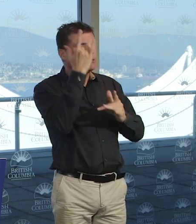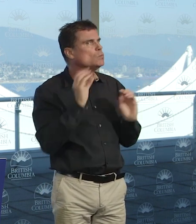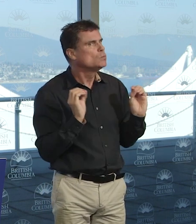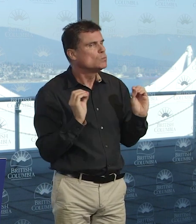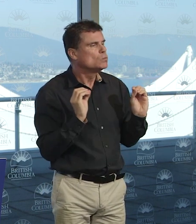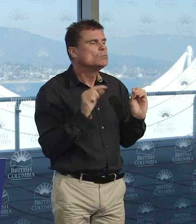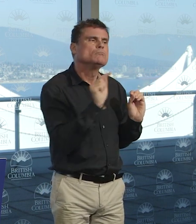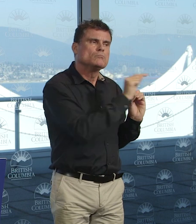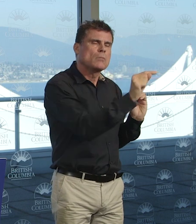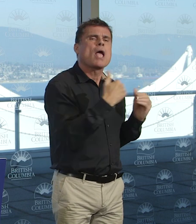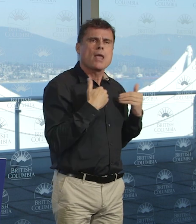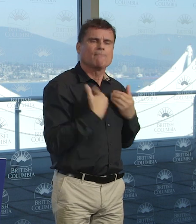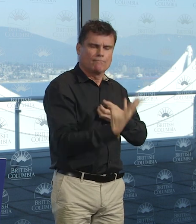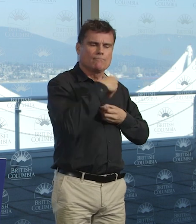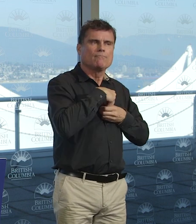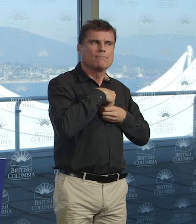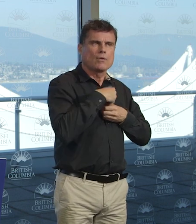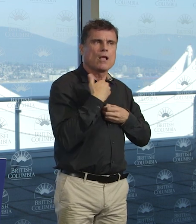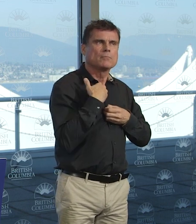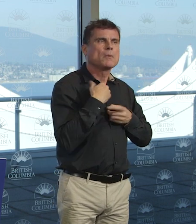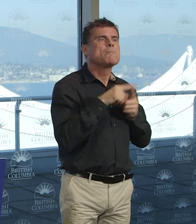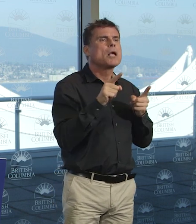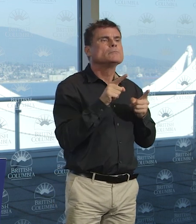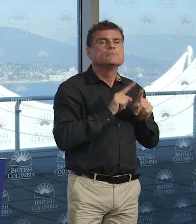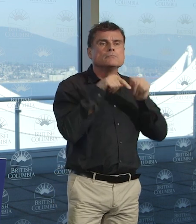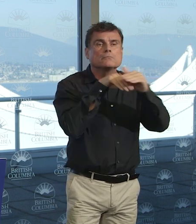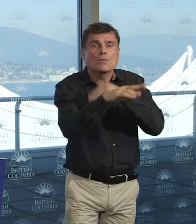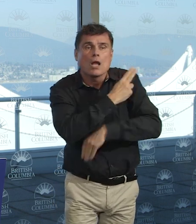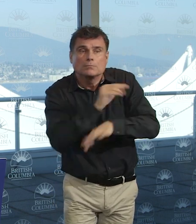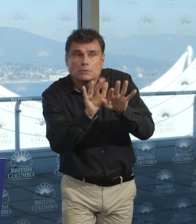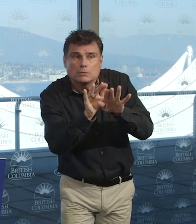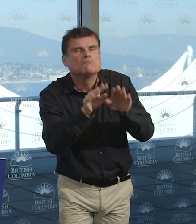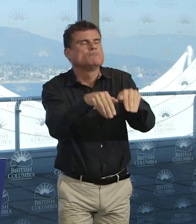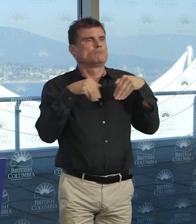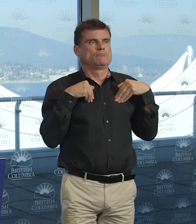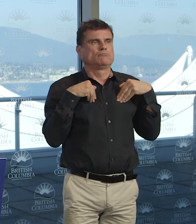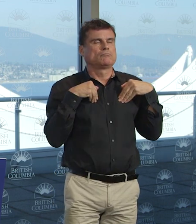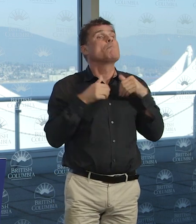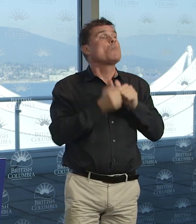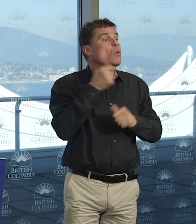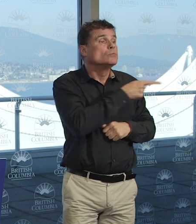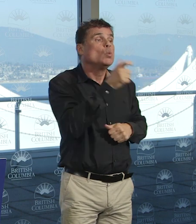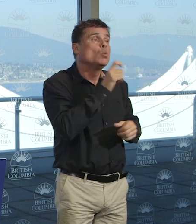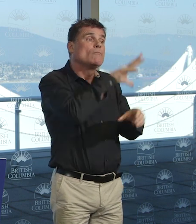hospitalizations but for the most part people have been managed at home and that is something that we're grateful for.